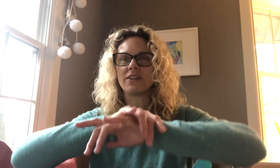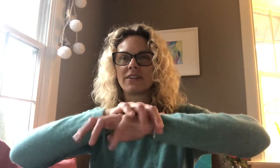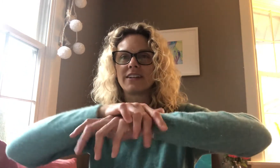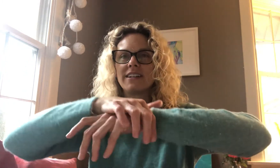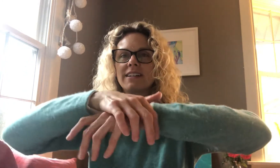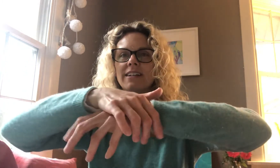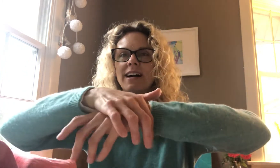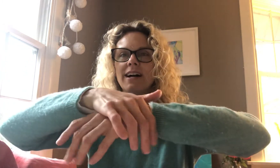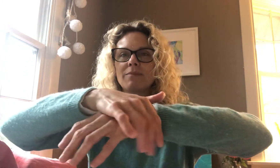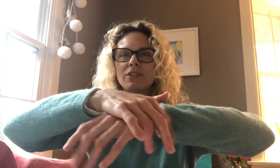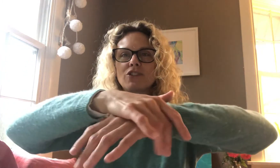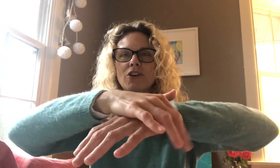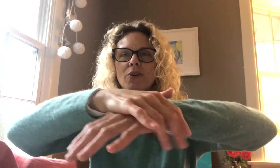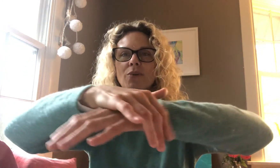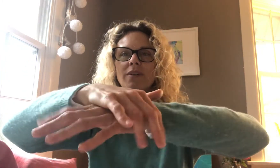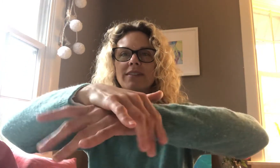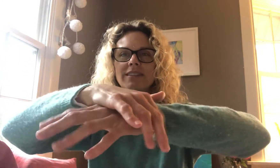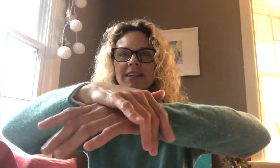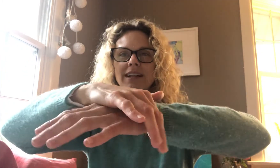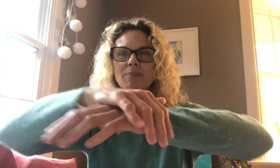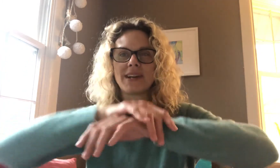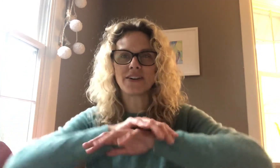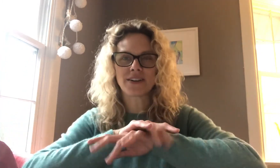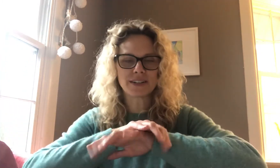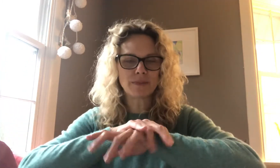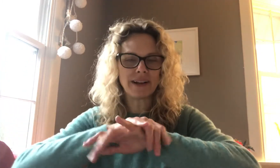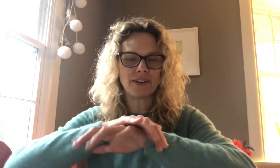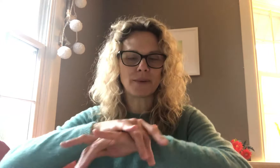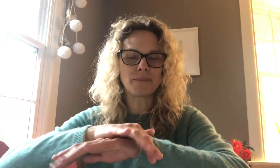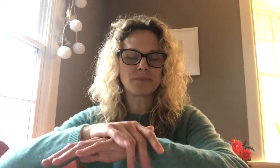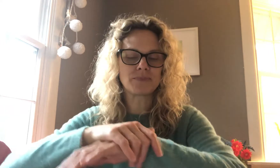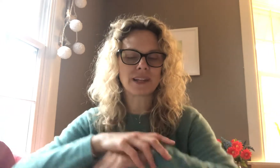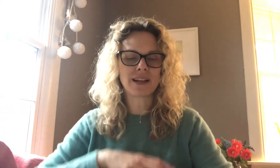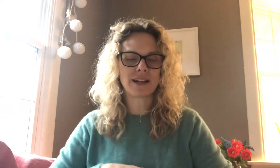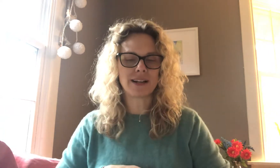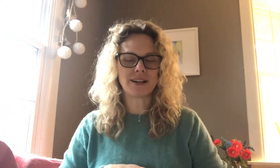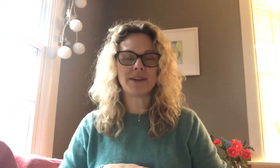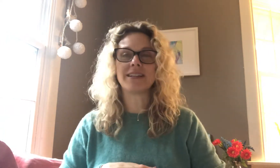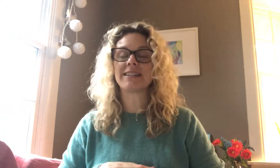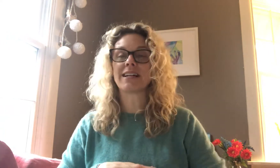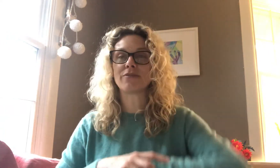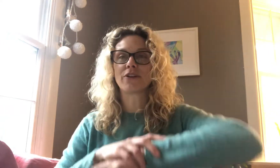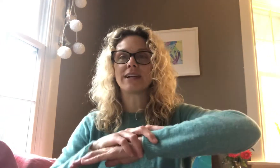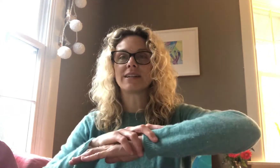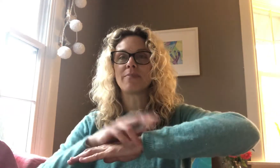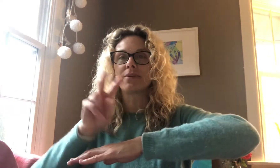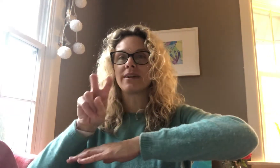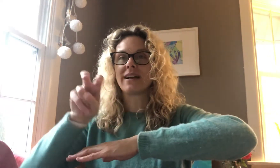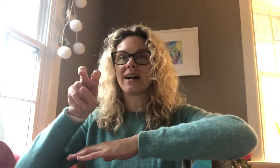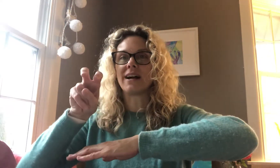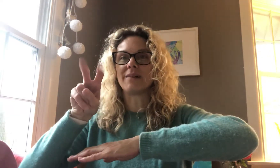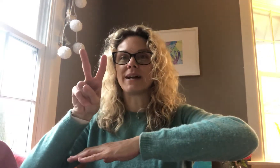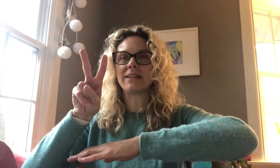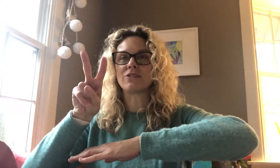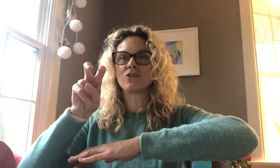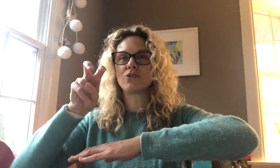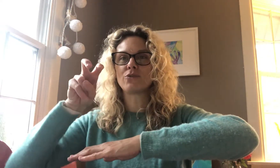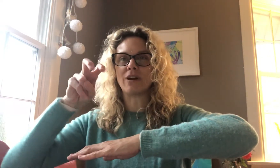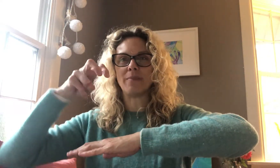to show a spider, spider. And then a sign for grasshopper has two jumping